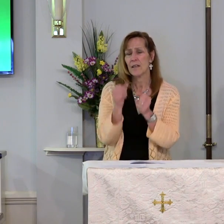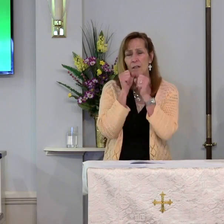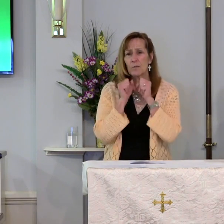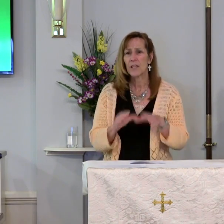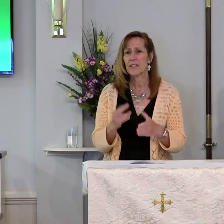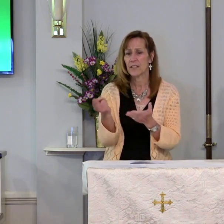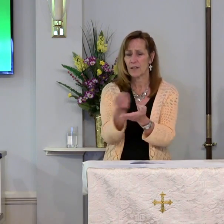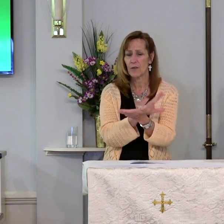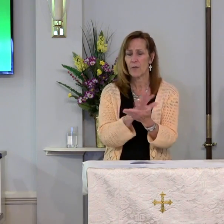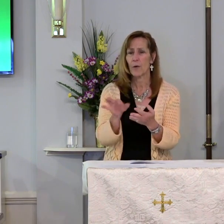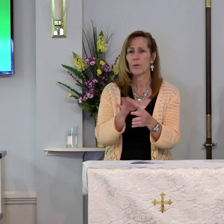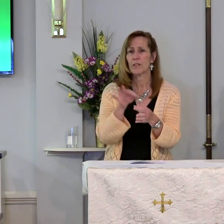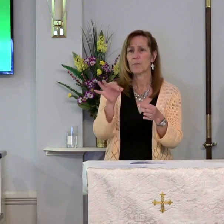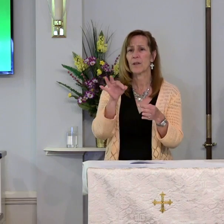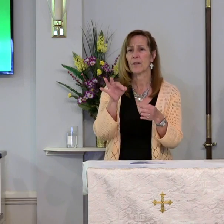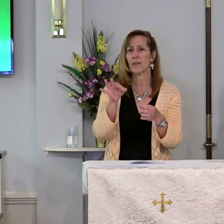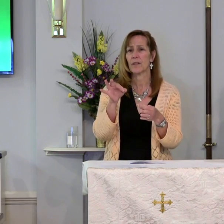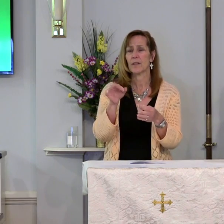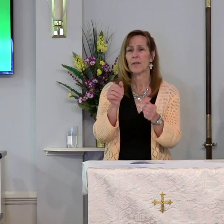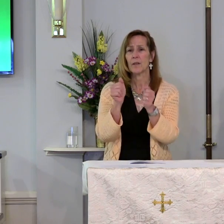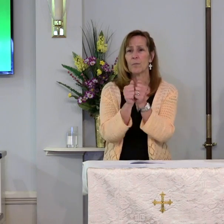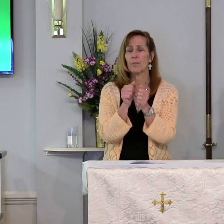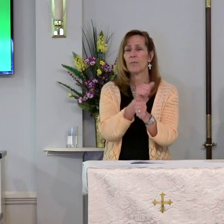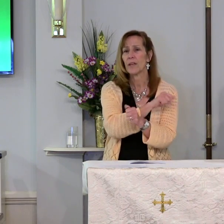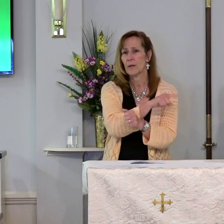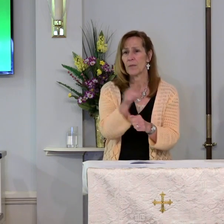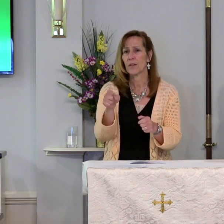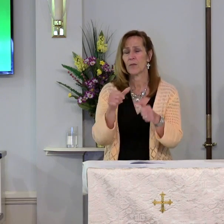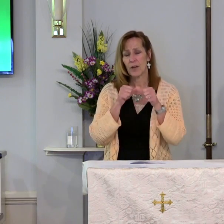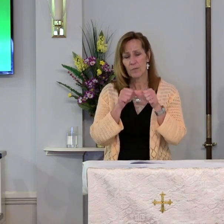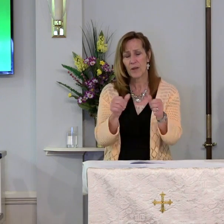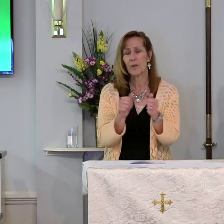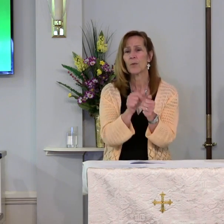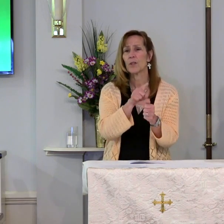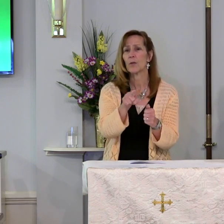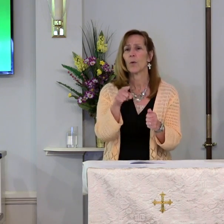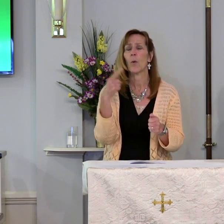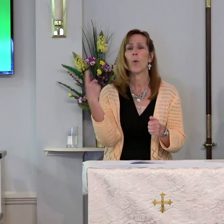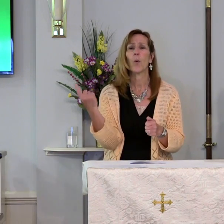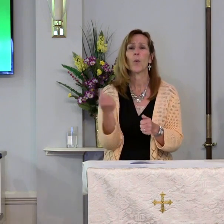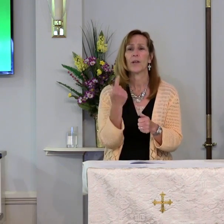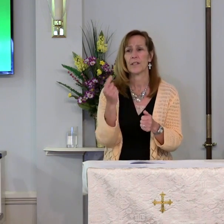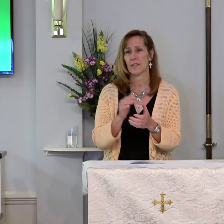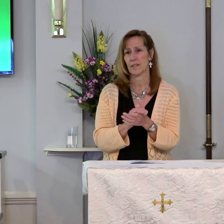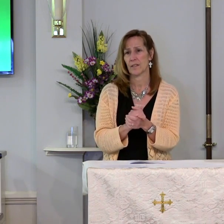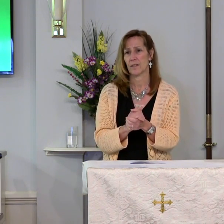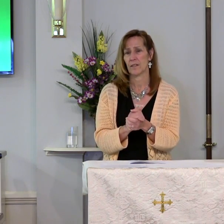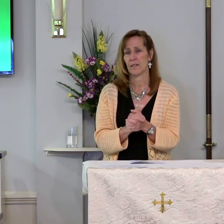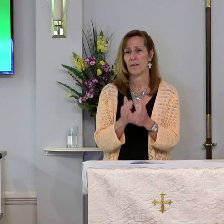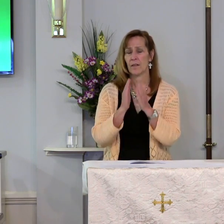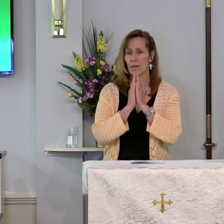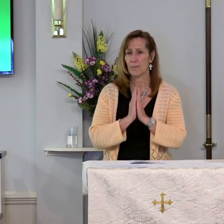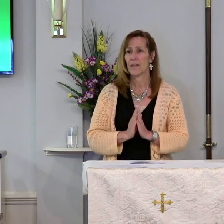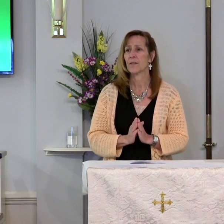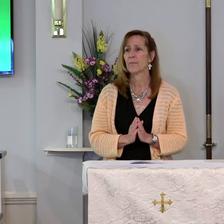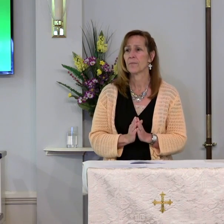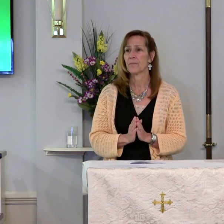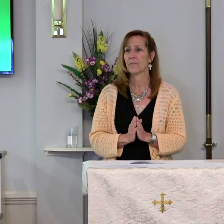blessing of the Holy Spirit be among you and remain with you always. Amen.